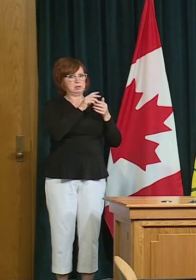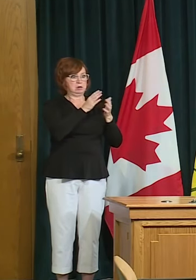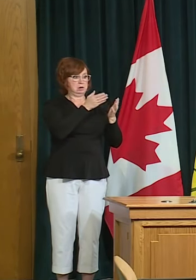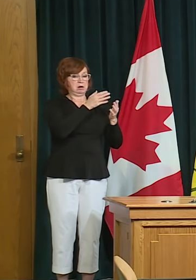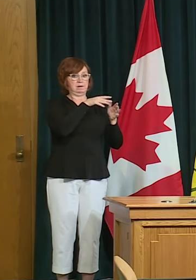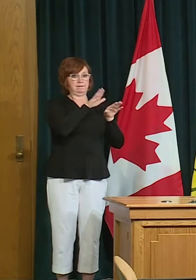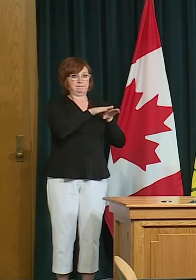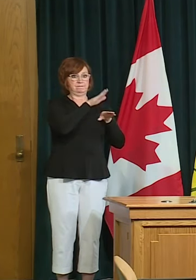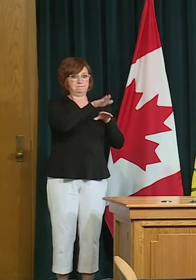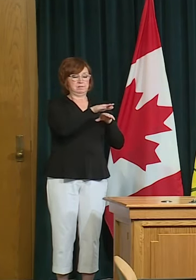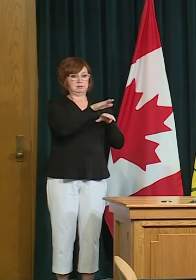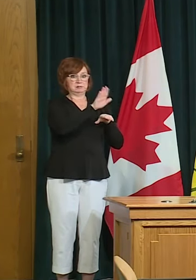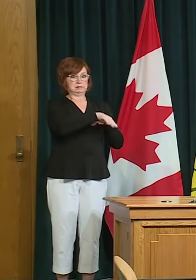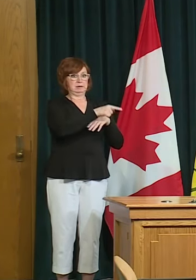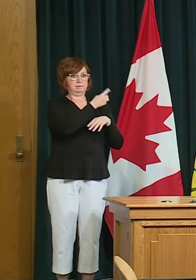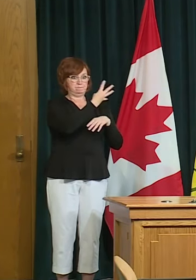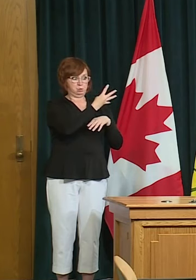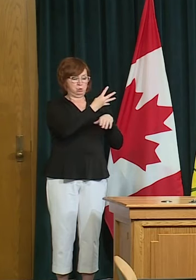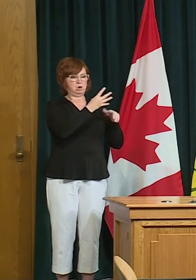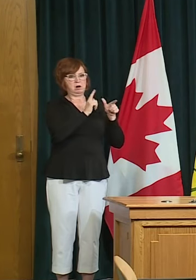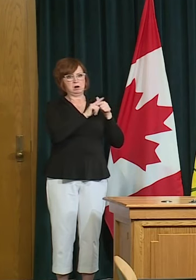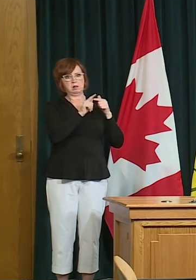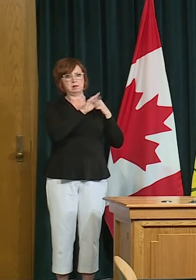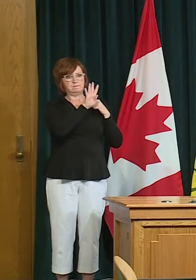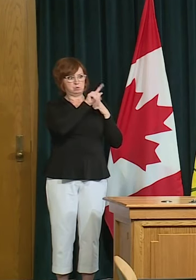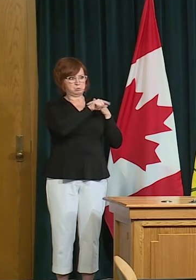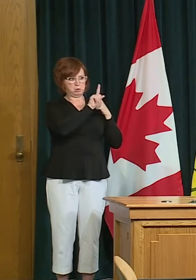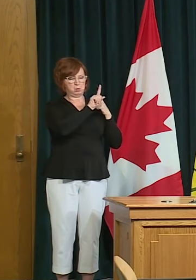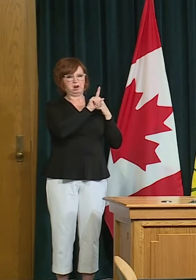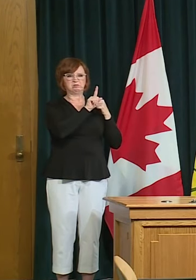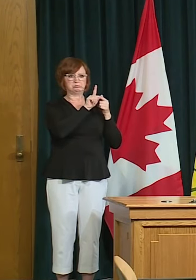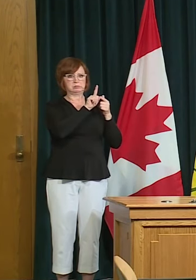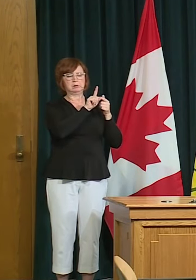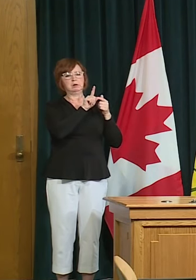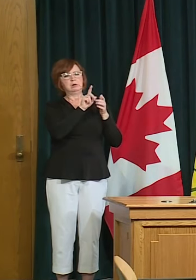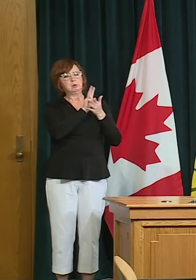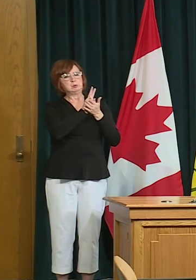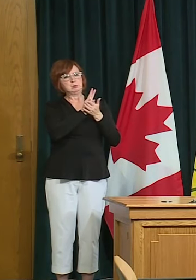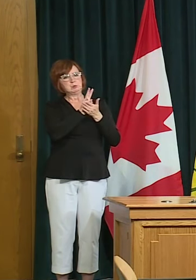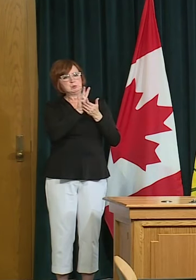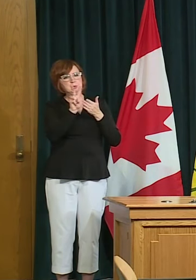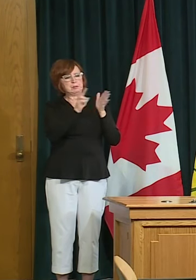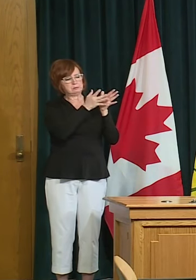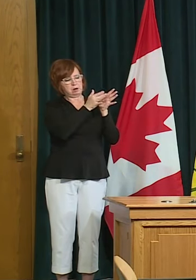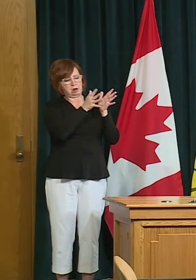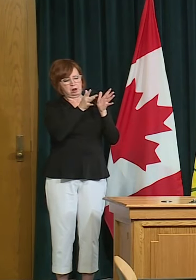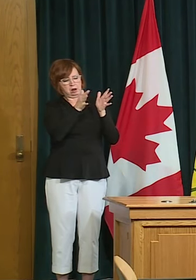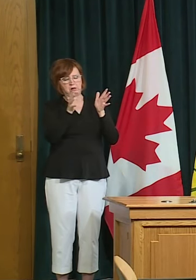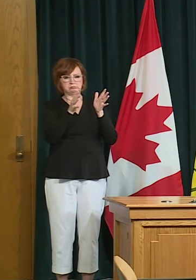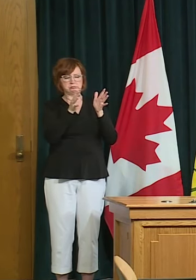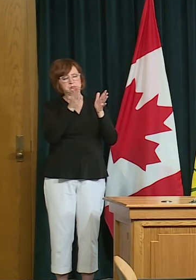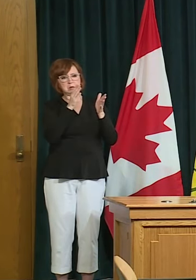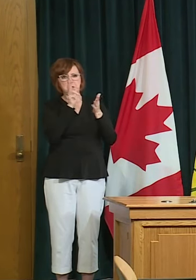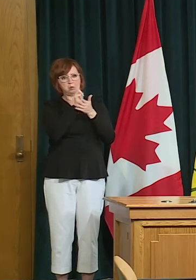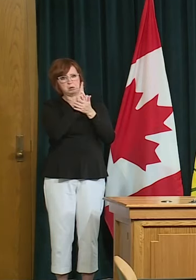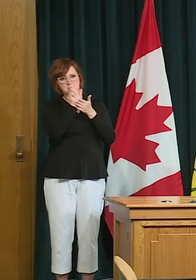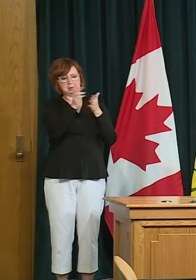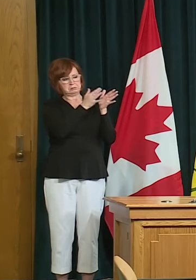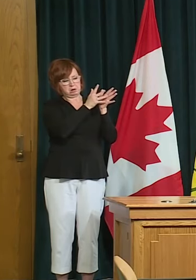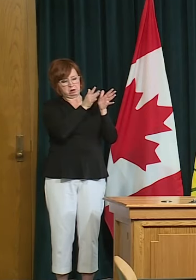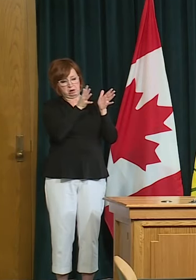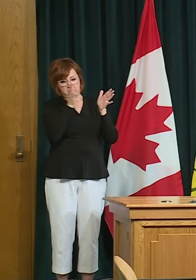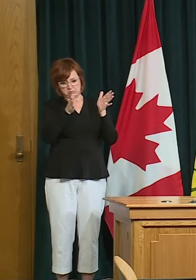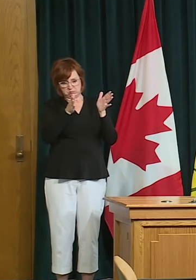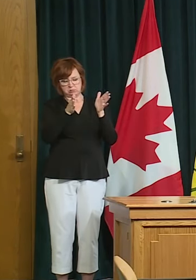a ballpark estimation of when for phase 4.1 will happen and then maybe another buffer of at least two to three weeks for some if not